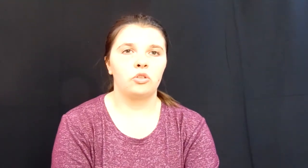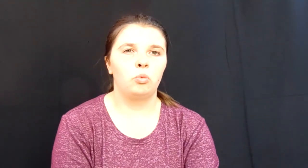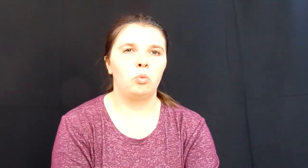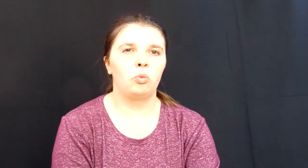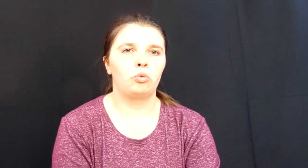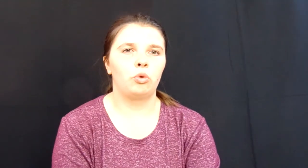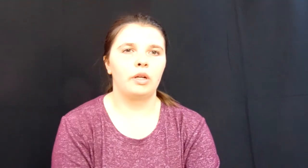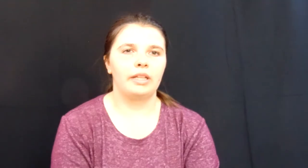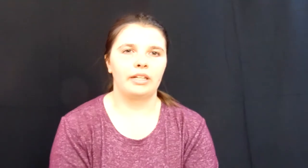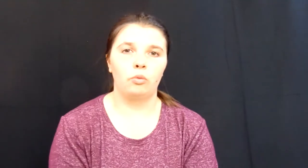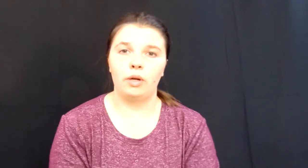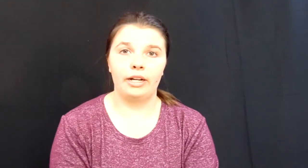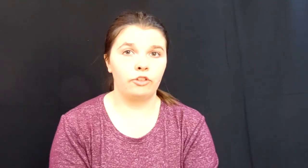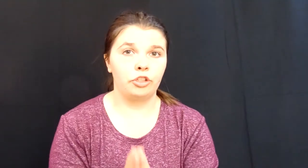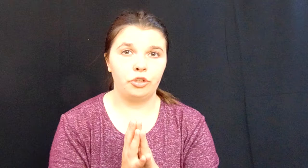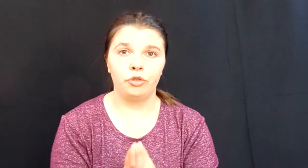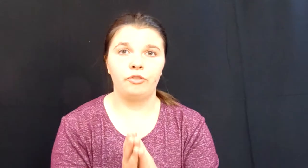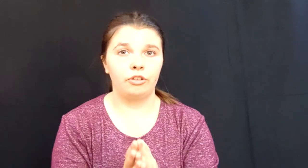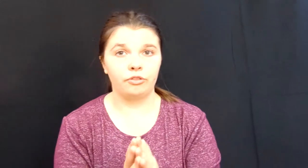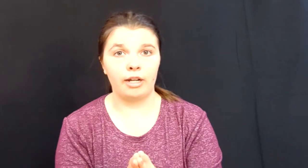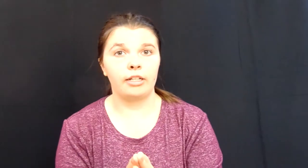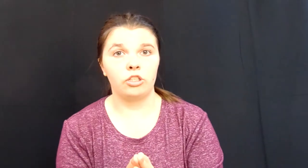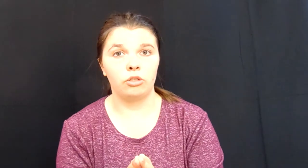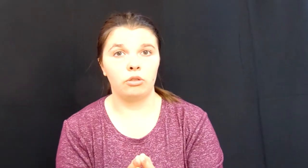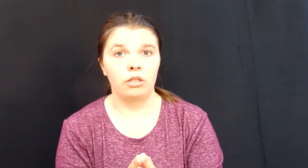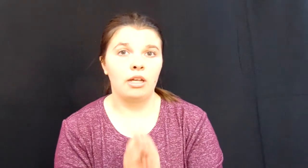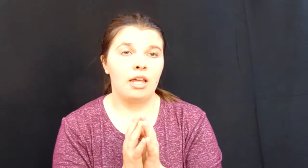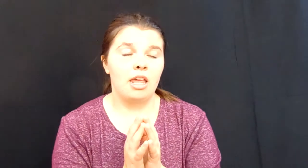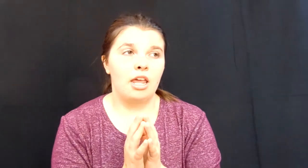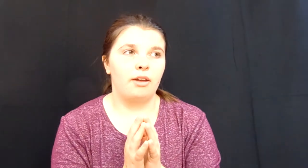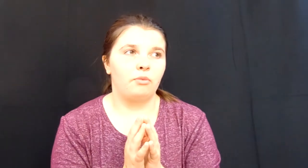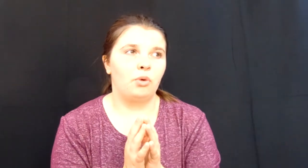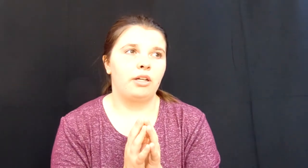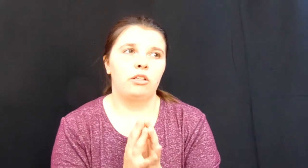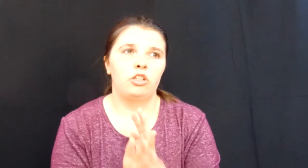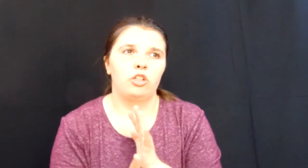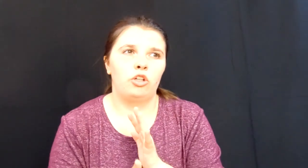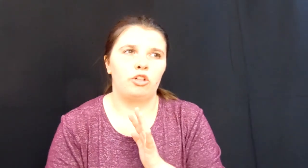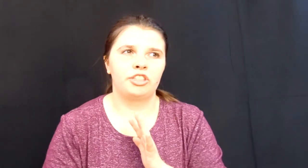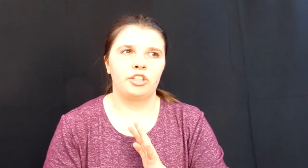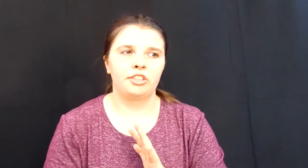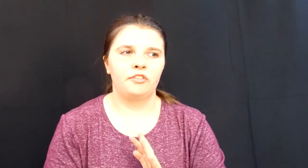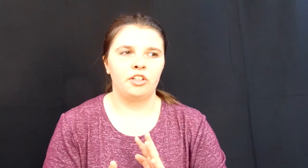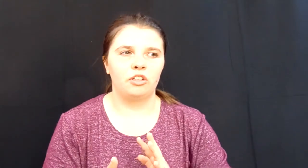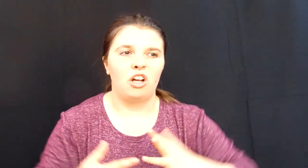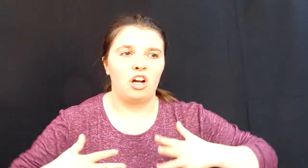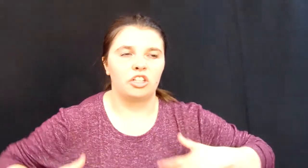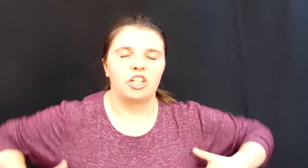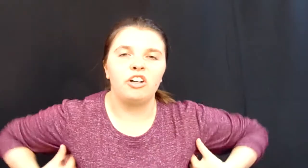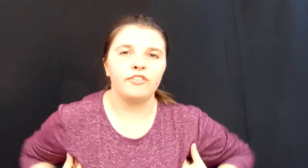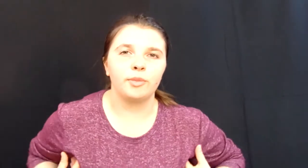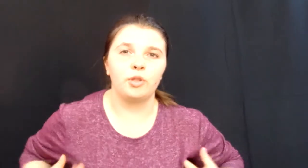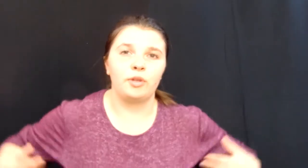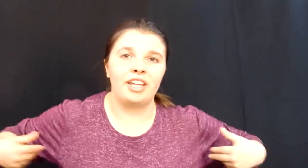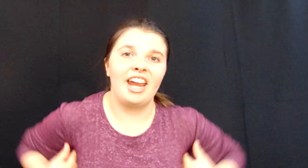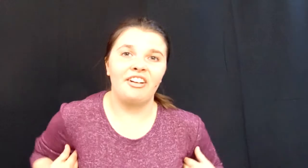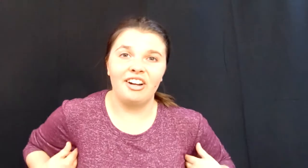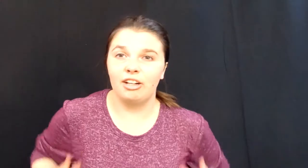like whatever you feel ready to and when you're starting to feel uncomfortable with hairy